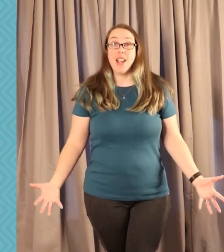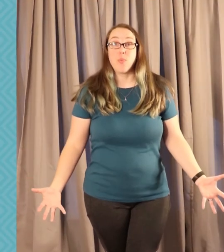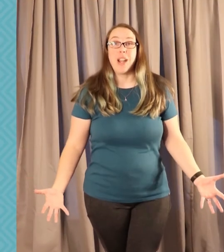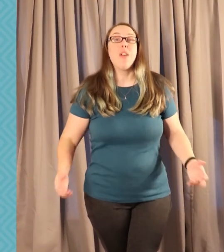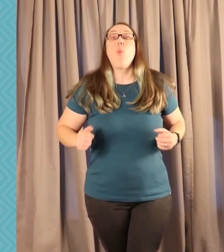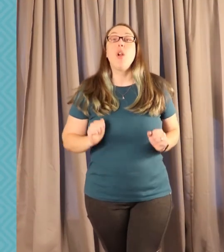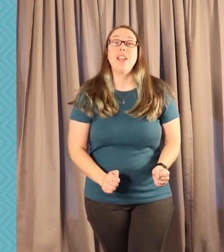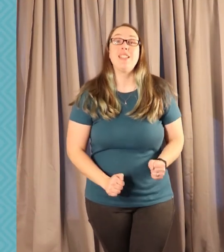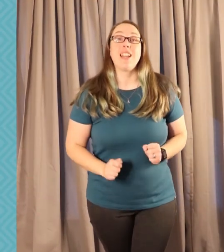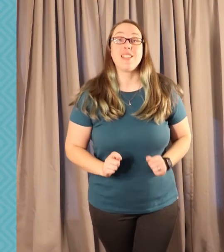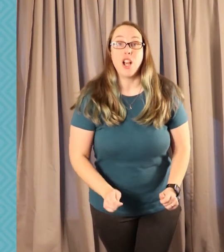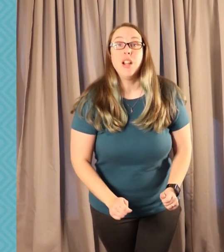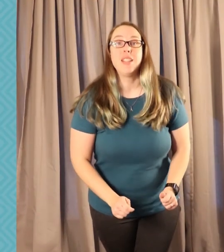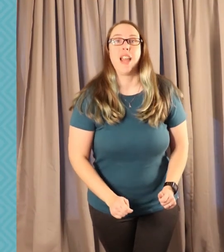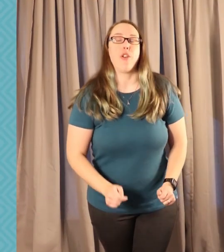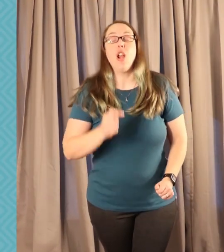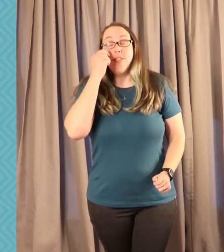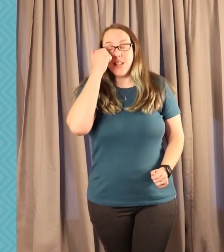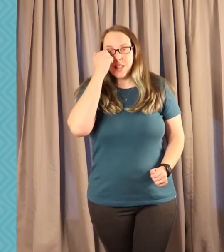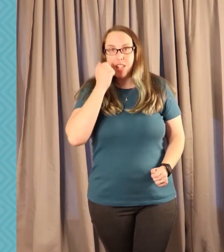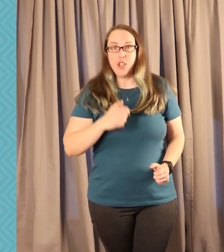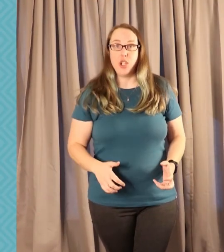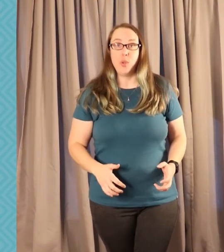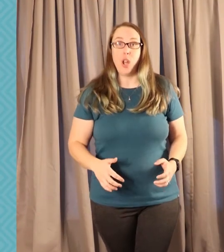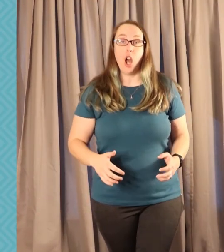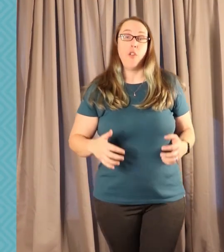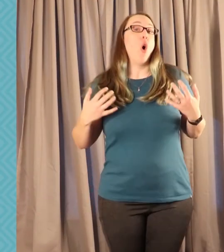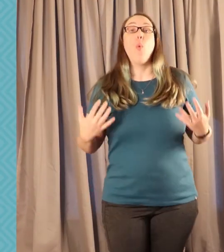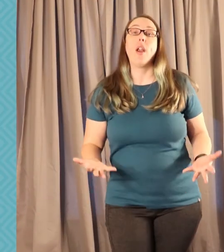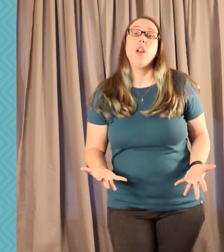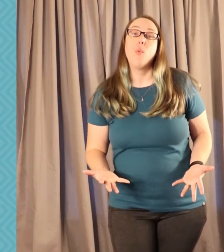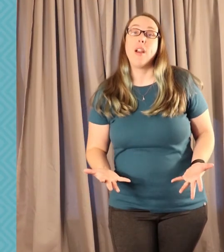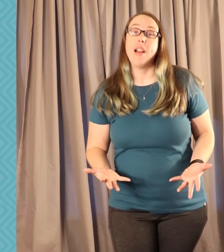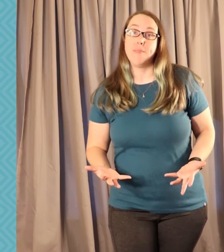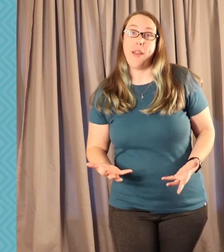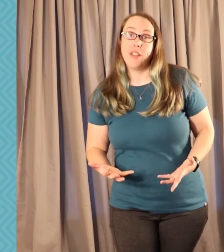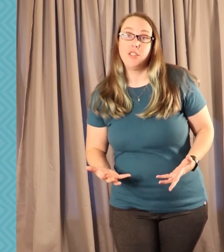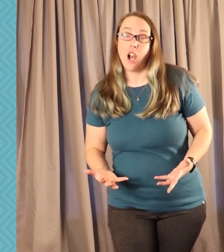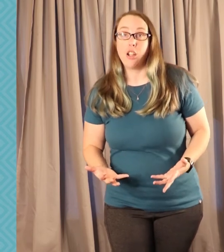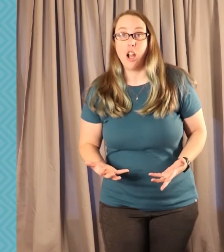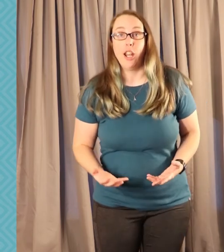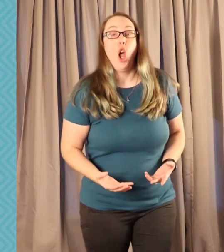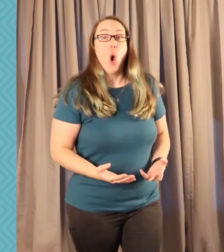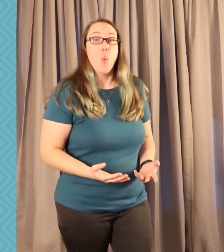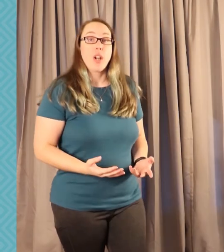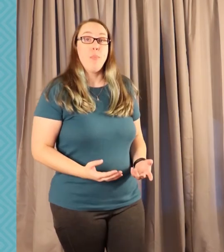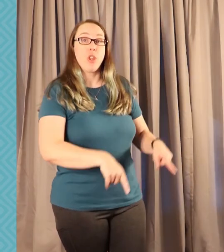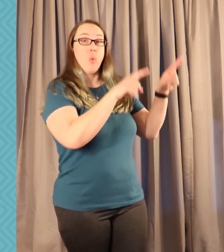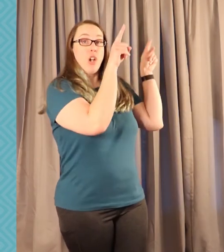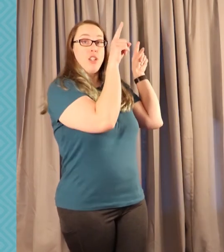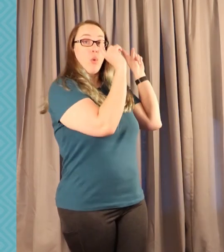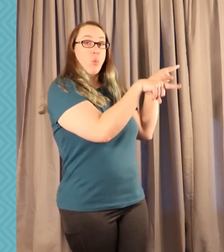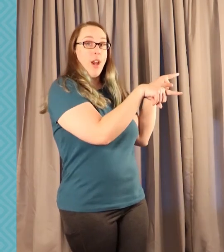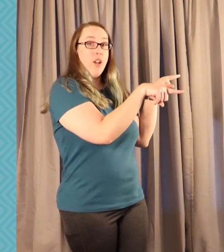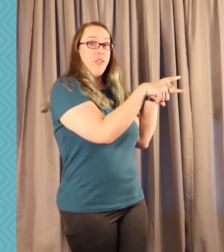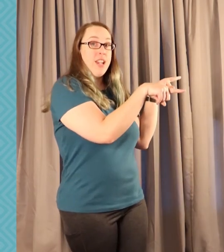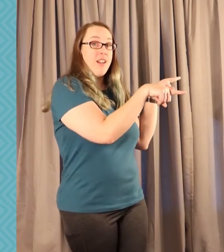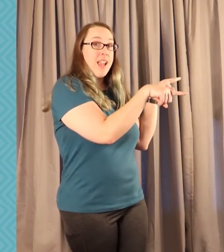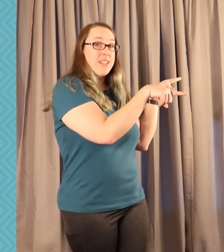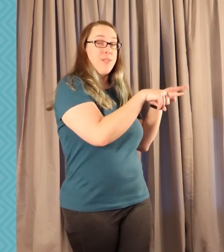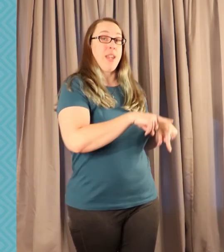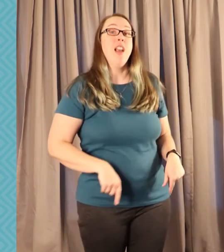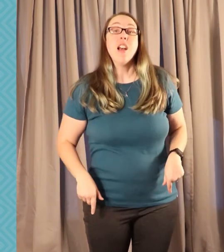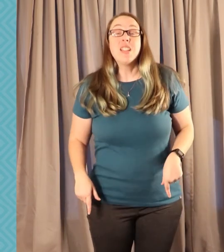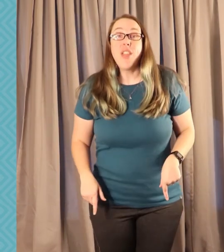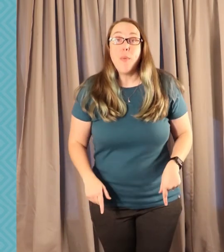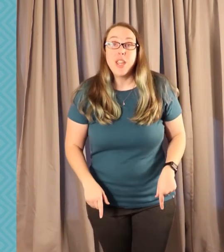All right, you guys ready? We're going to sing a song together. This is to the tune of Oh Where, Where Has My Little Dog Gone? We're going to put the words right over